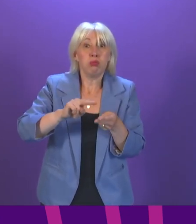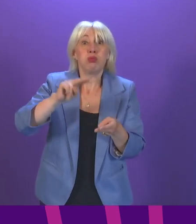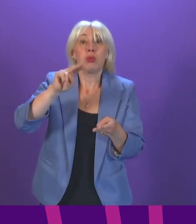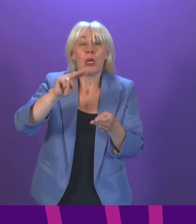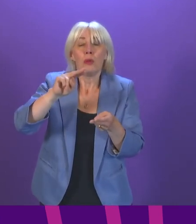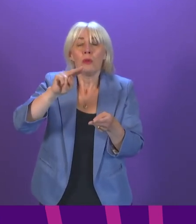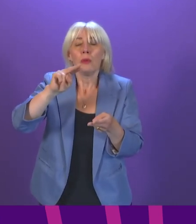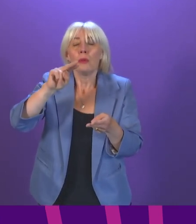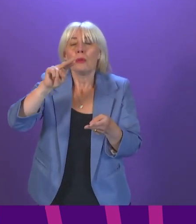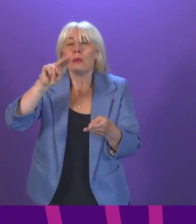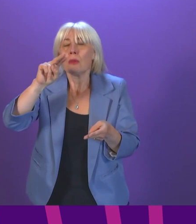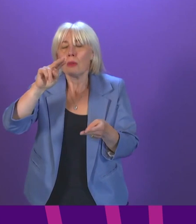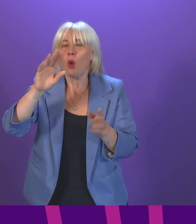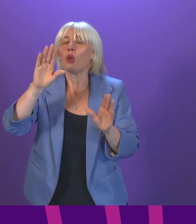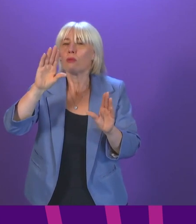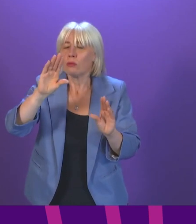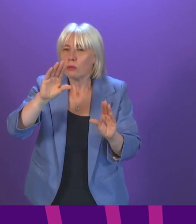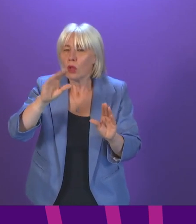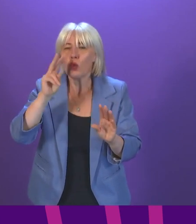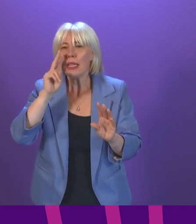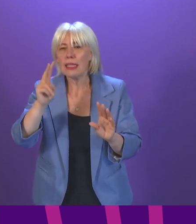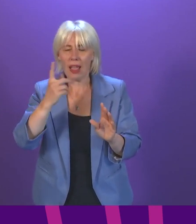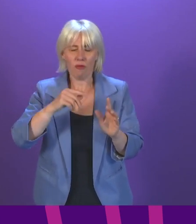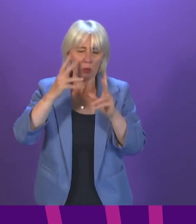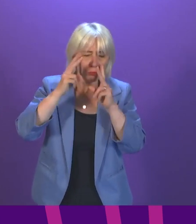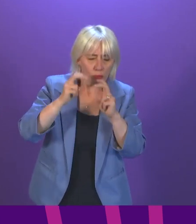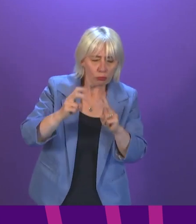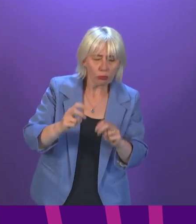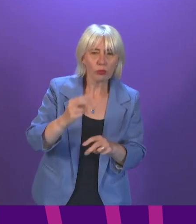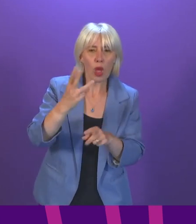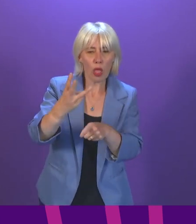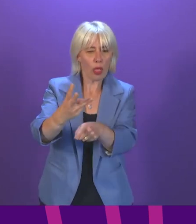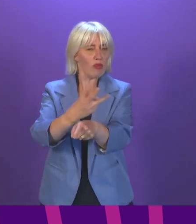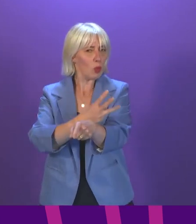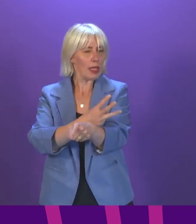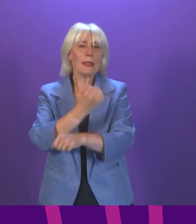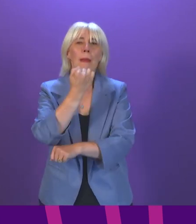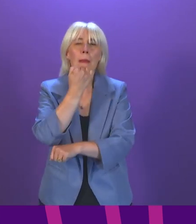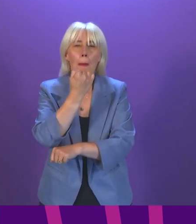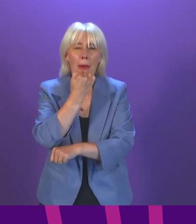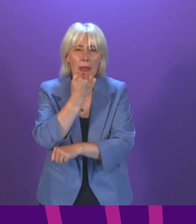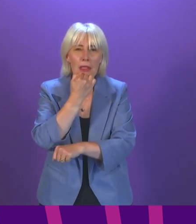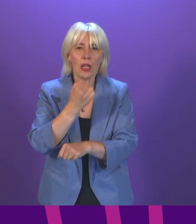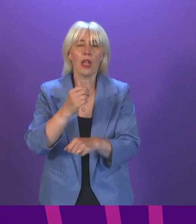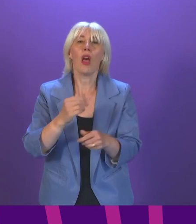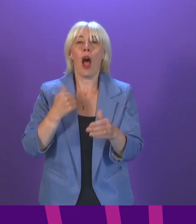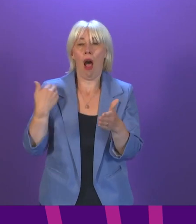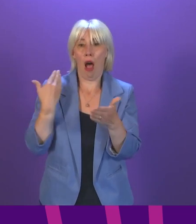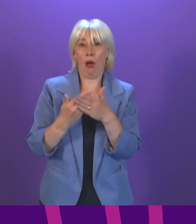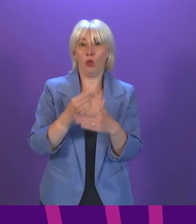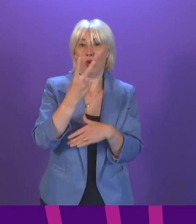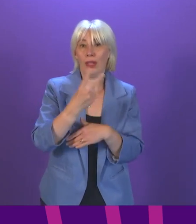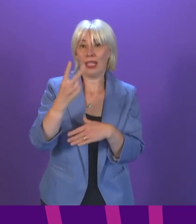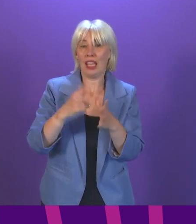now be slowing down. That can be seen from an analysis of the last three weeks of case numbers. In the week to 22nd